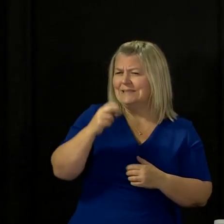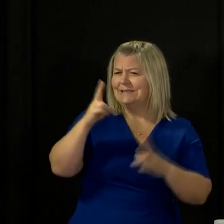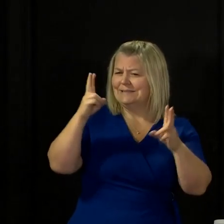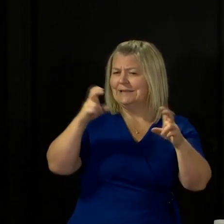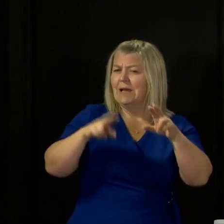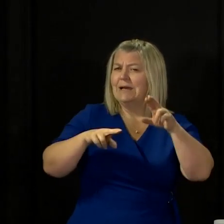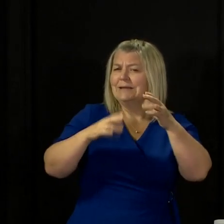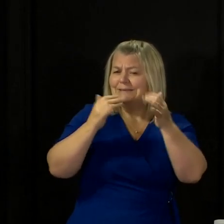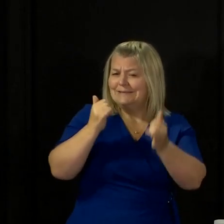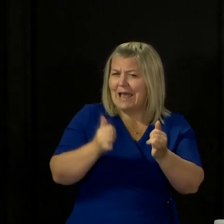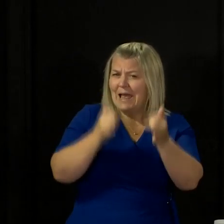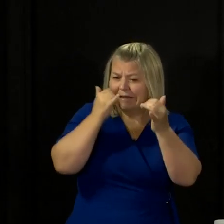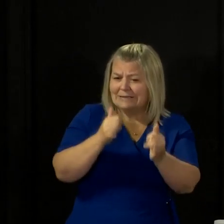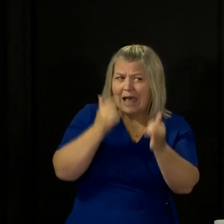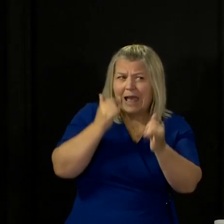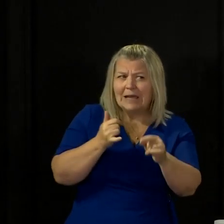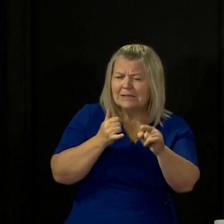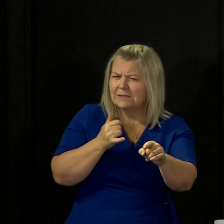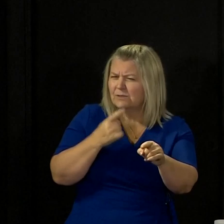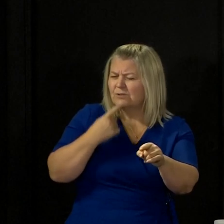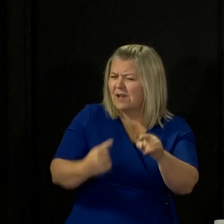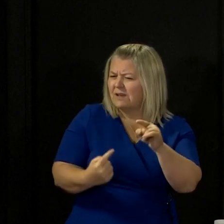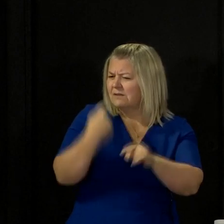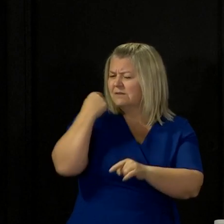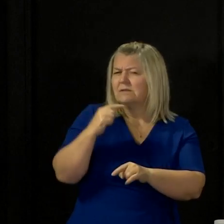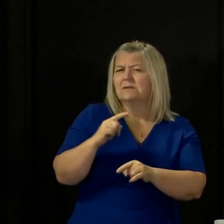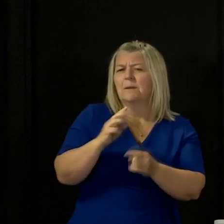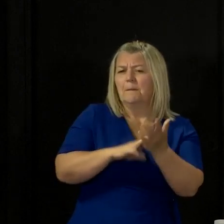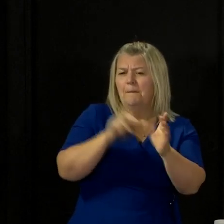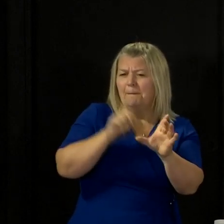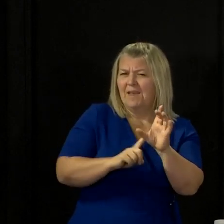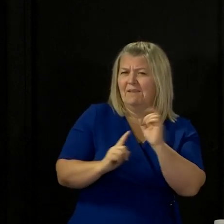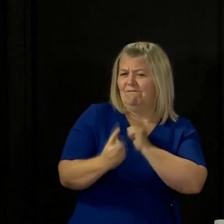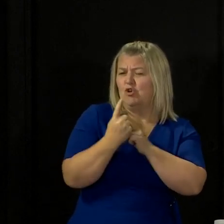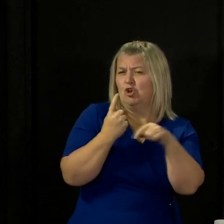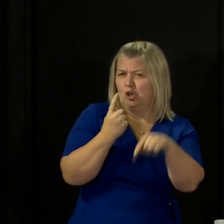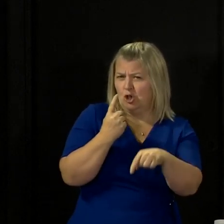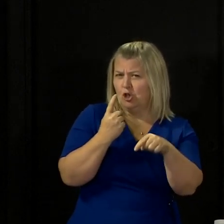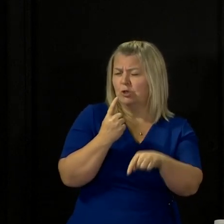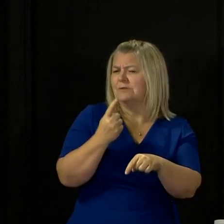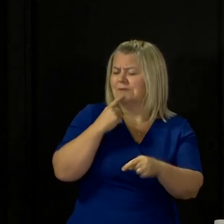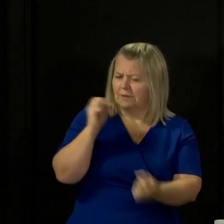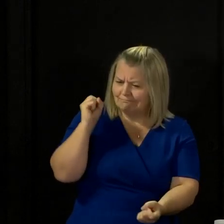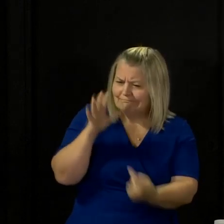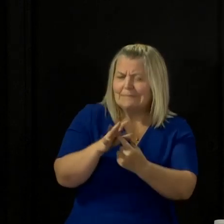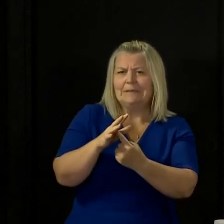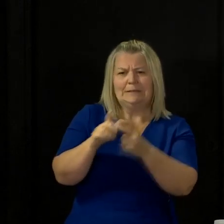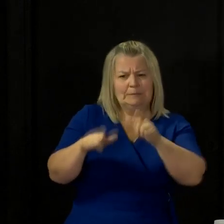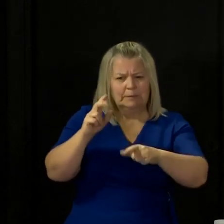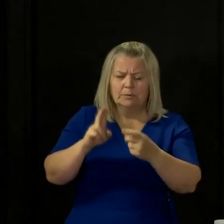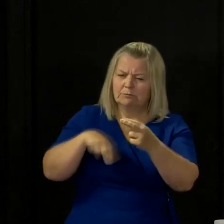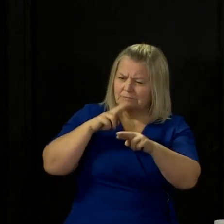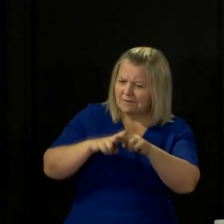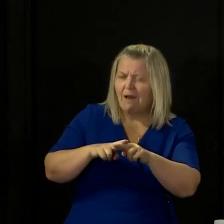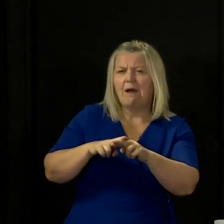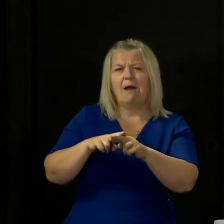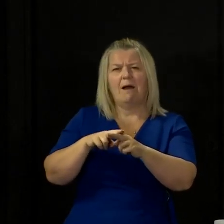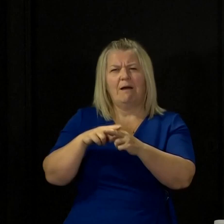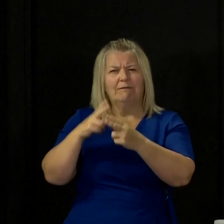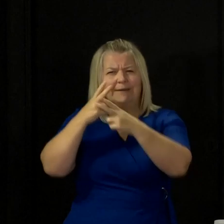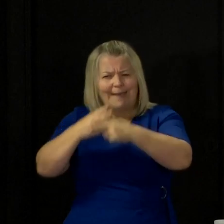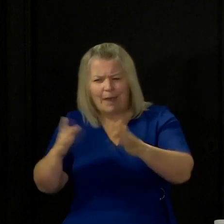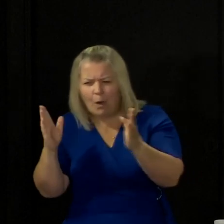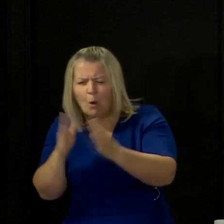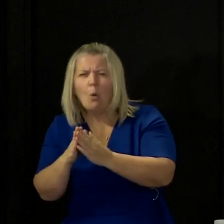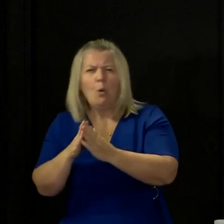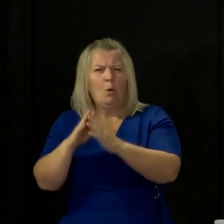1st, you announced expanded care home testing in three areas. That was all staff in homes where there was an outbreak, staff in homes in